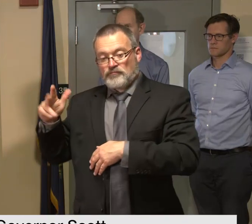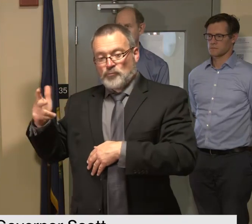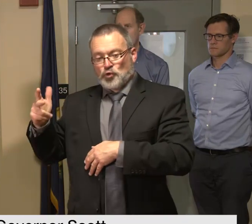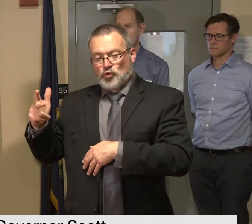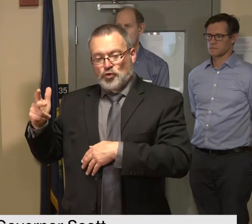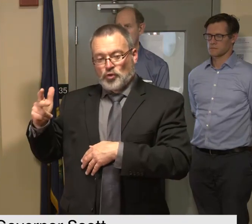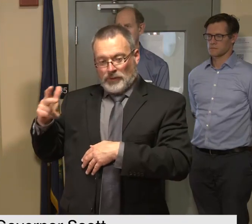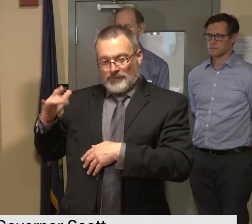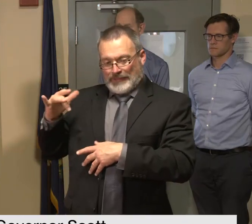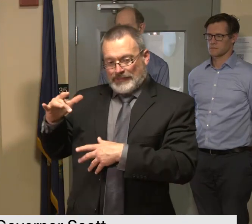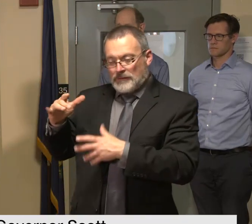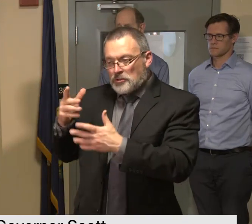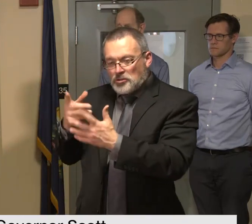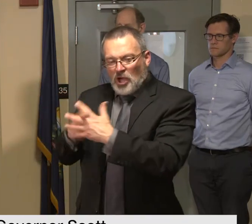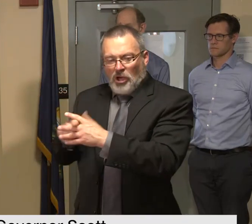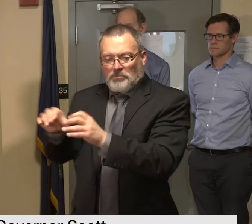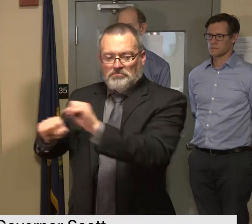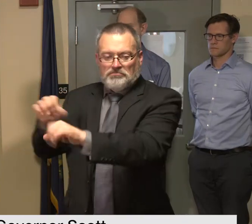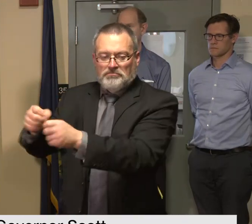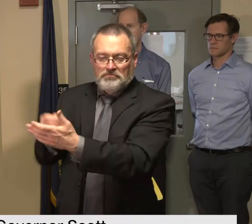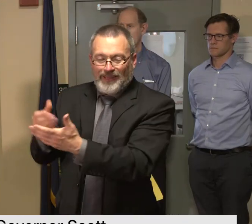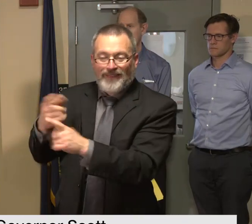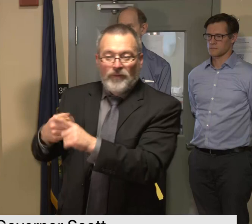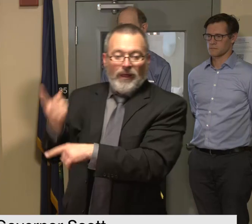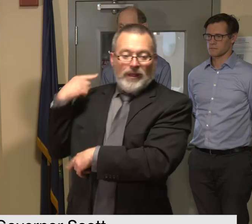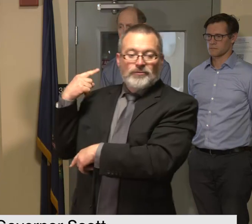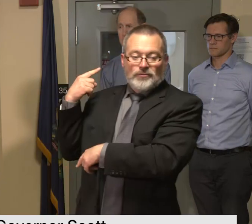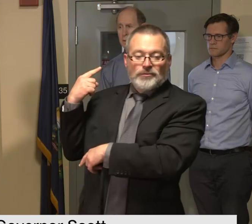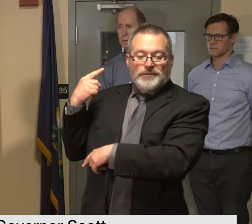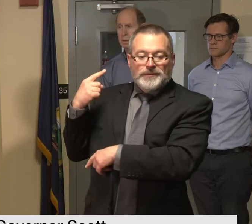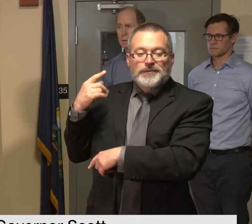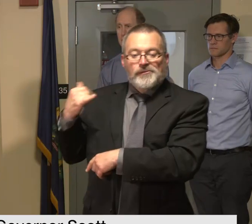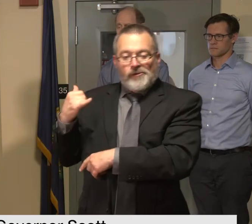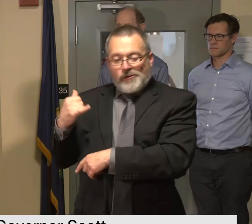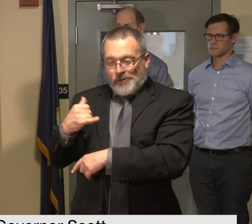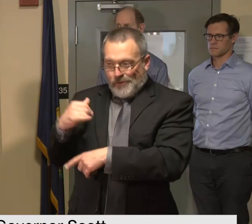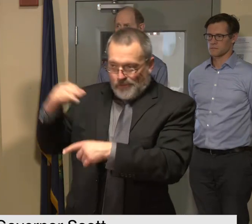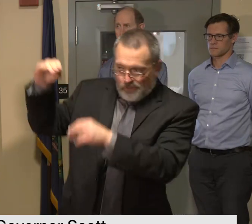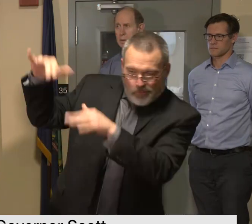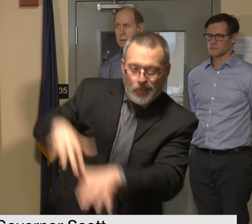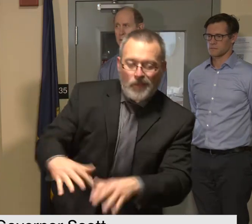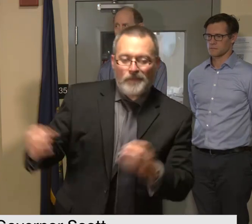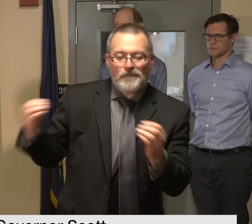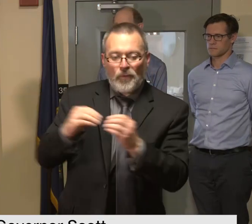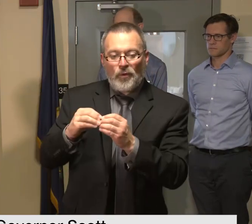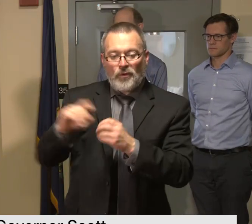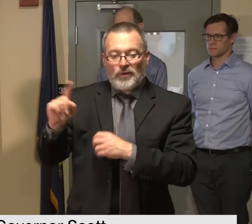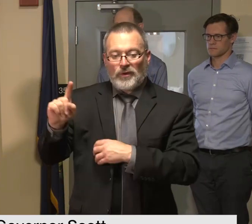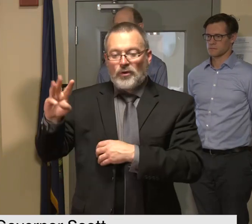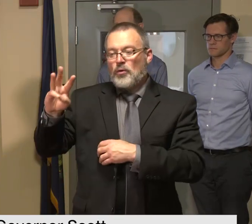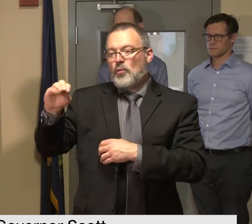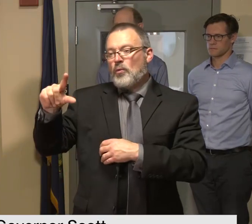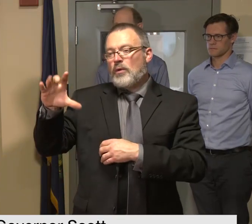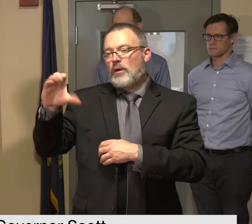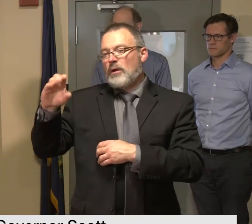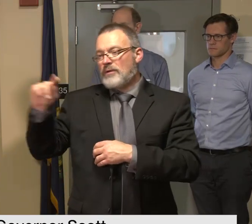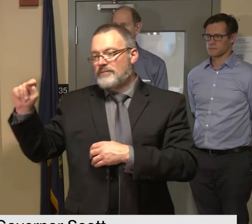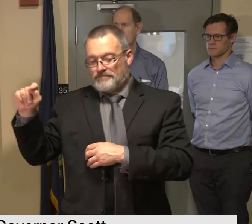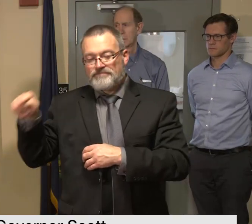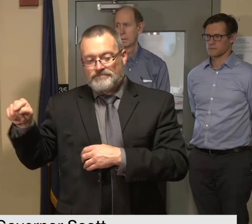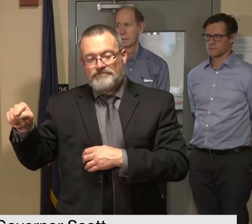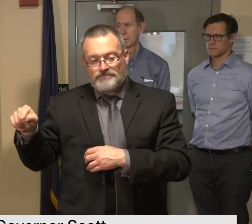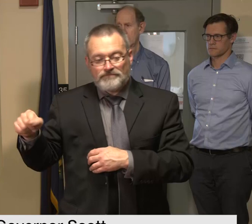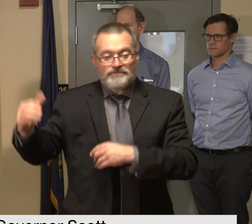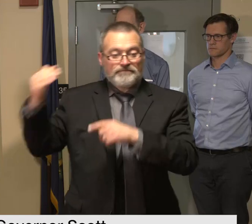buyout following last year's flood event experienced additional slope failure in wolcott and there's an unconfirmed slope failure in